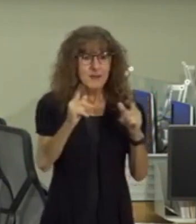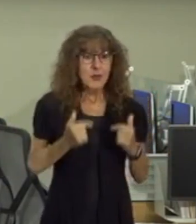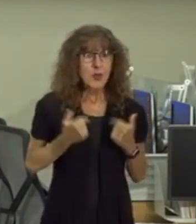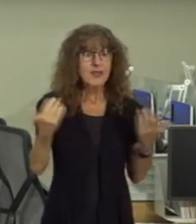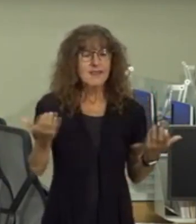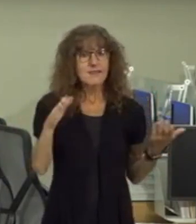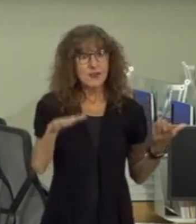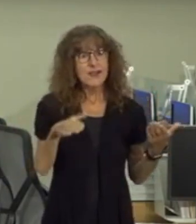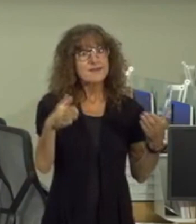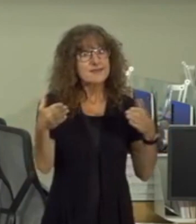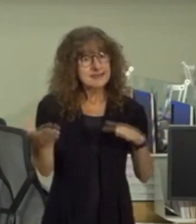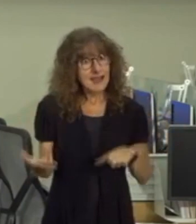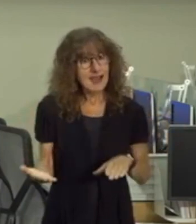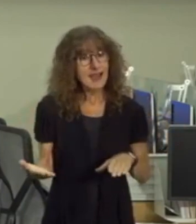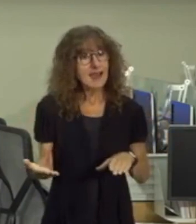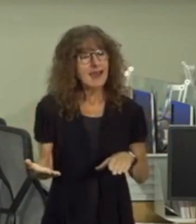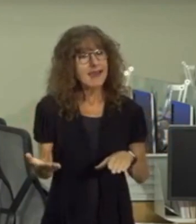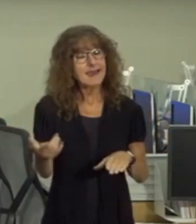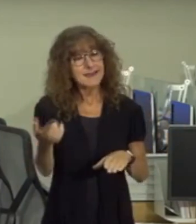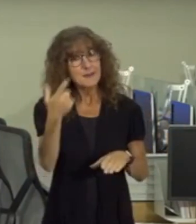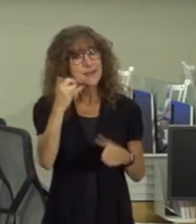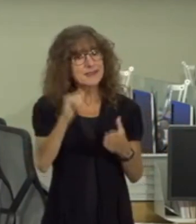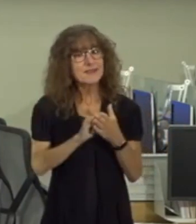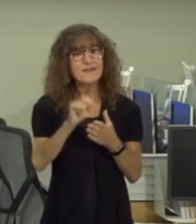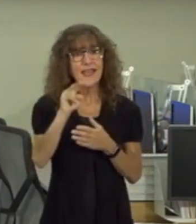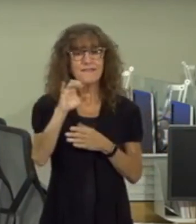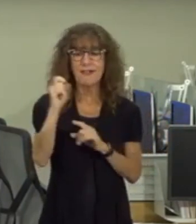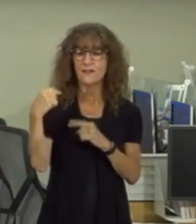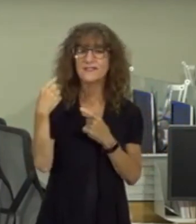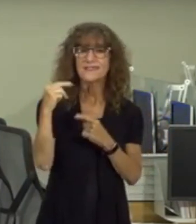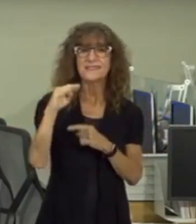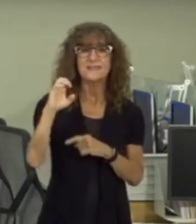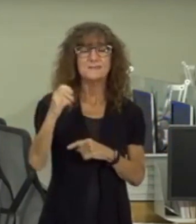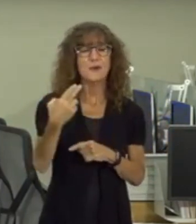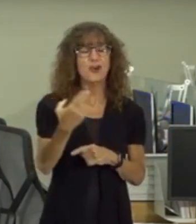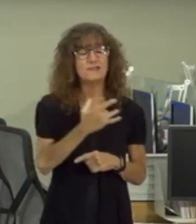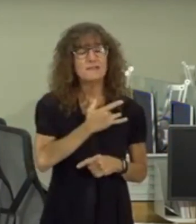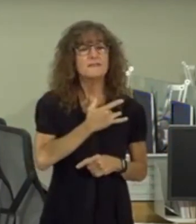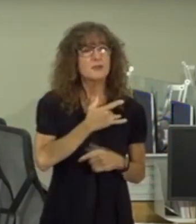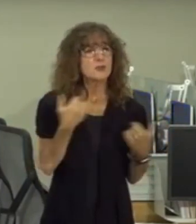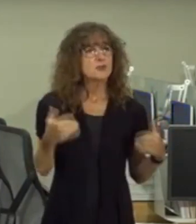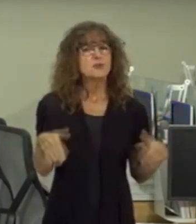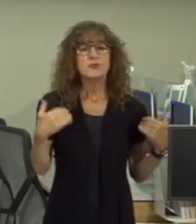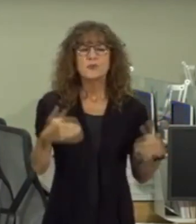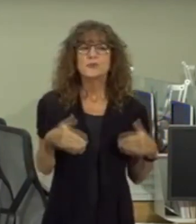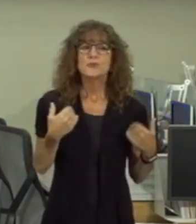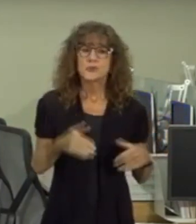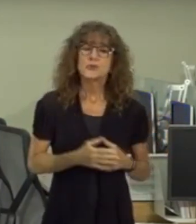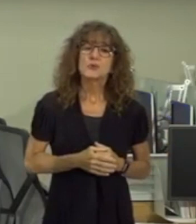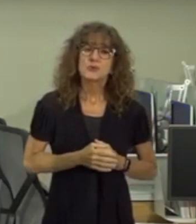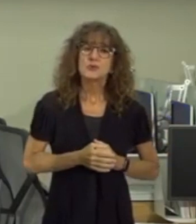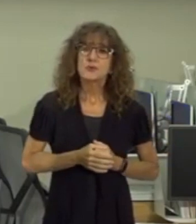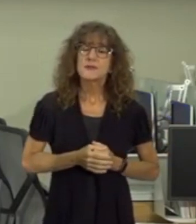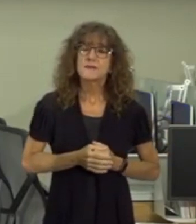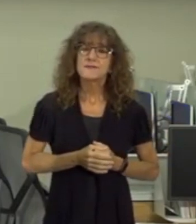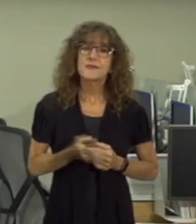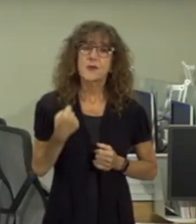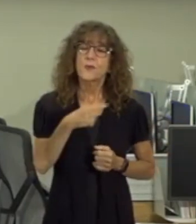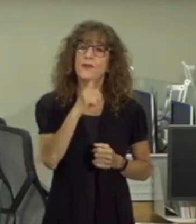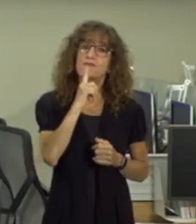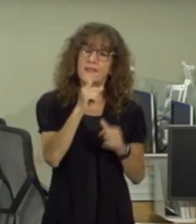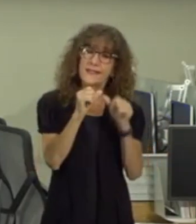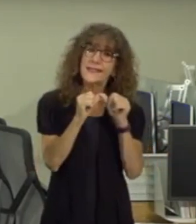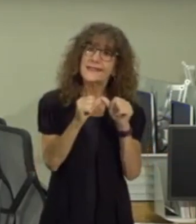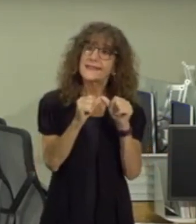have lost their lives to this virus since March it's personal it always has been for us and so we really